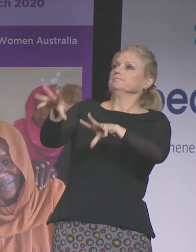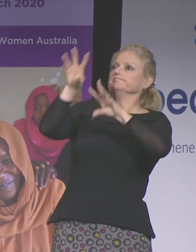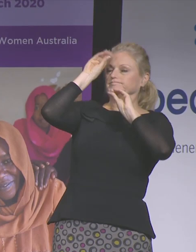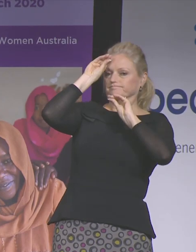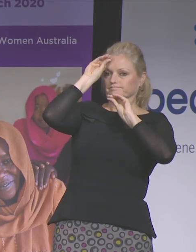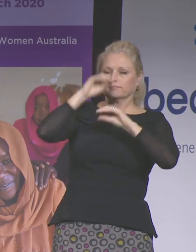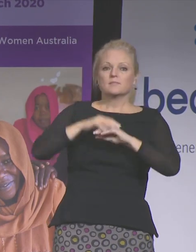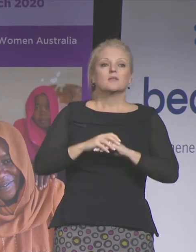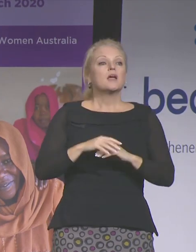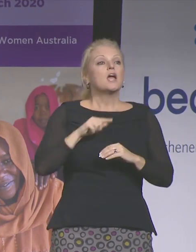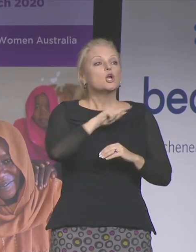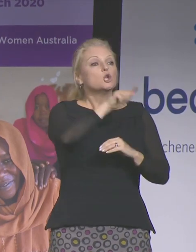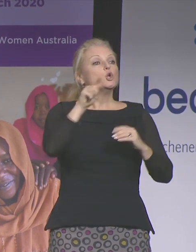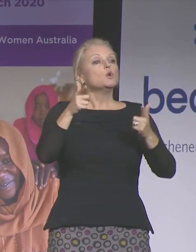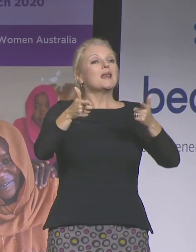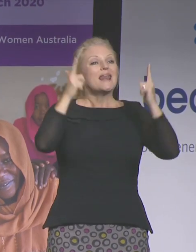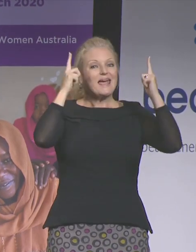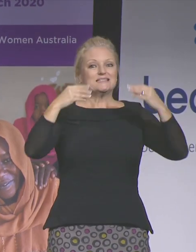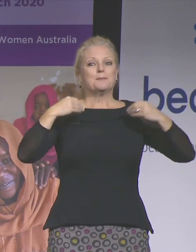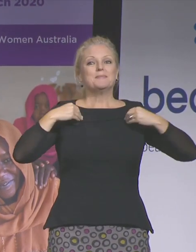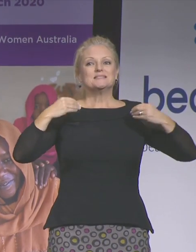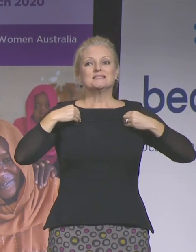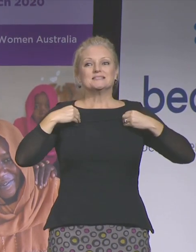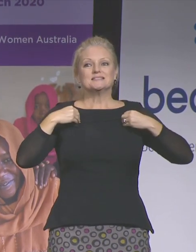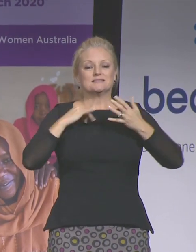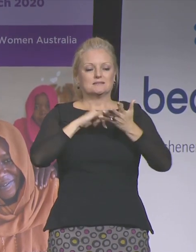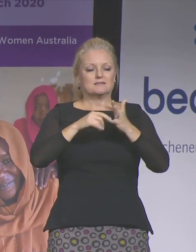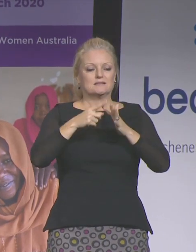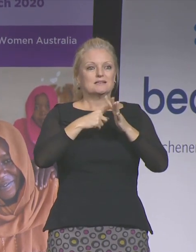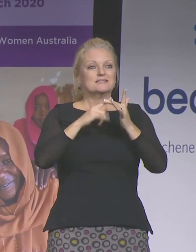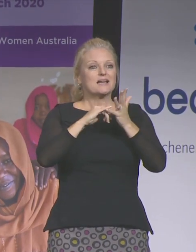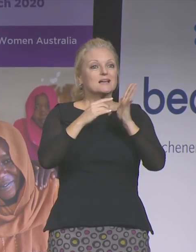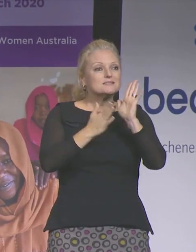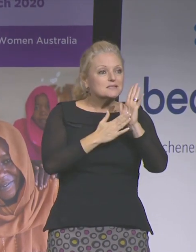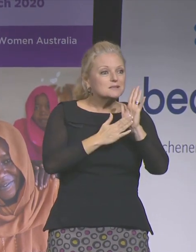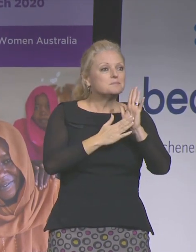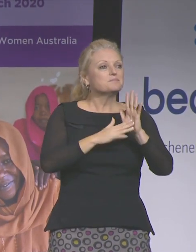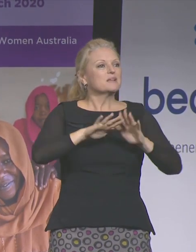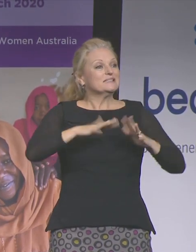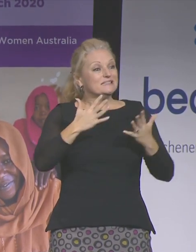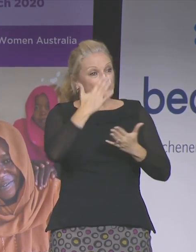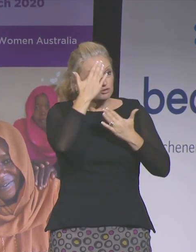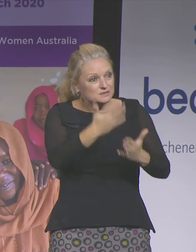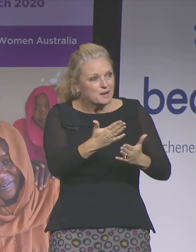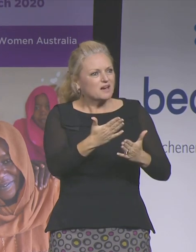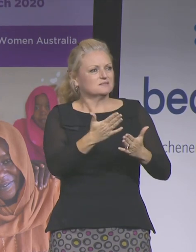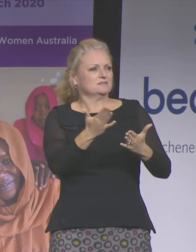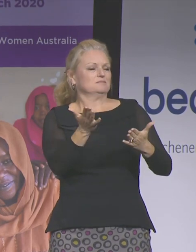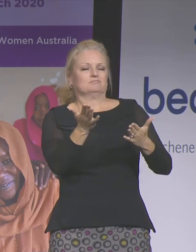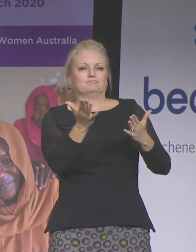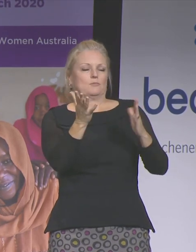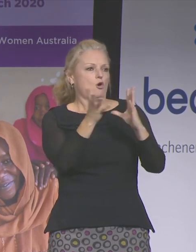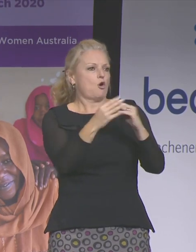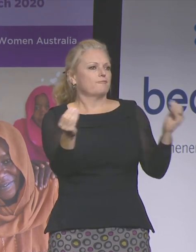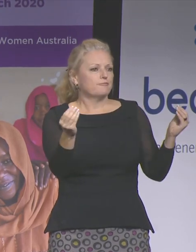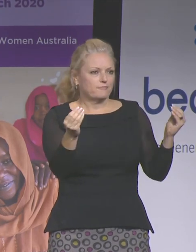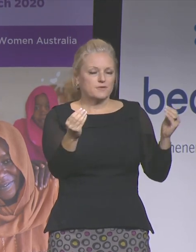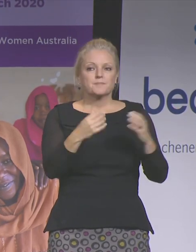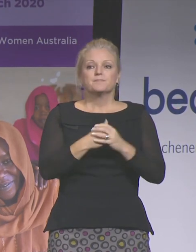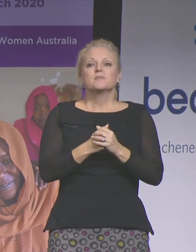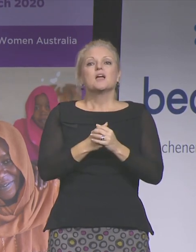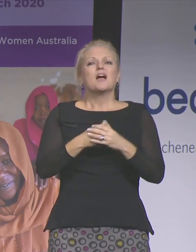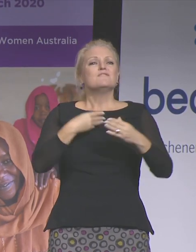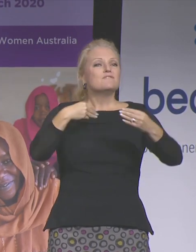those with power, call out sexism and disrespect. Enable men to access flexible work as a fundamental,